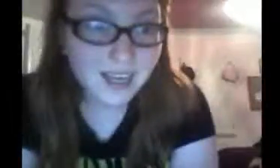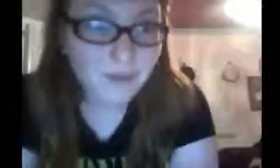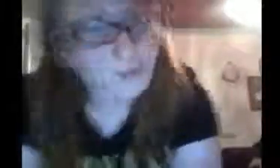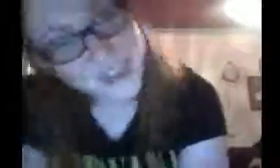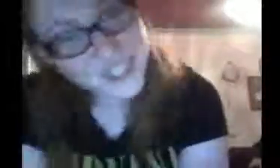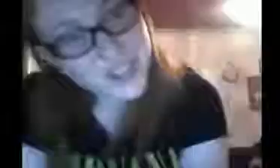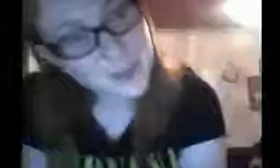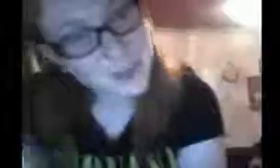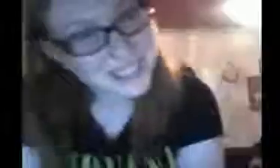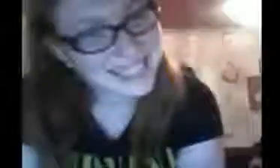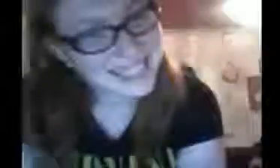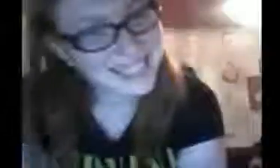Whoopi and Troy Bolton!